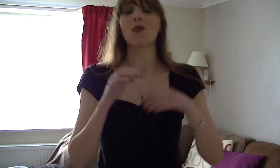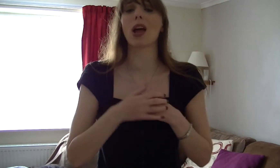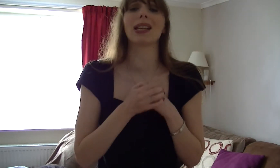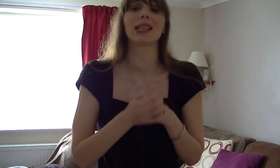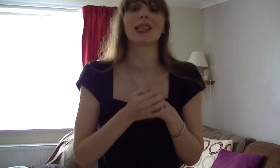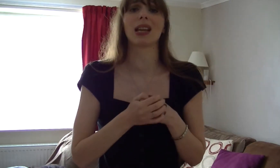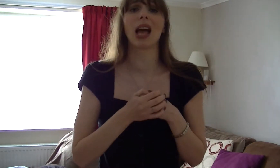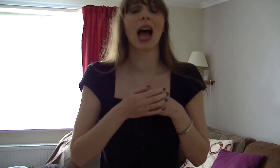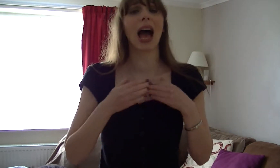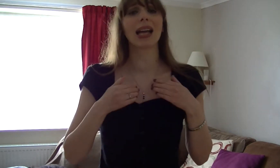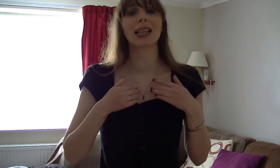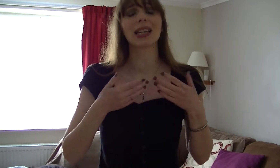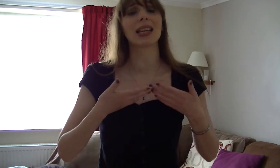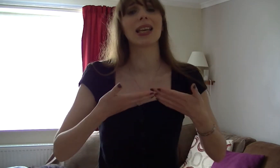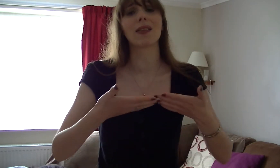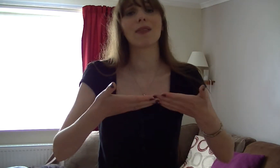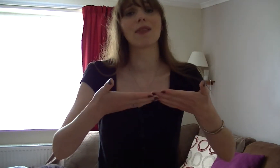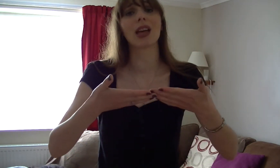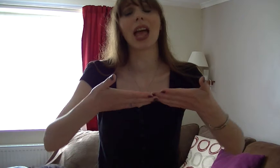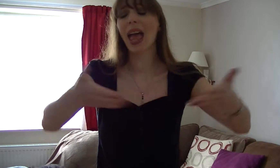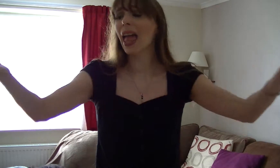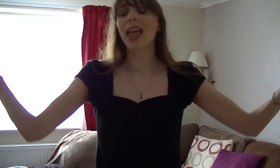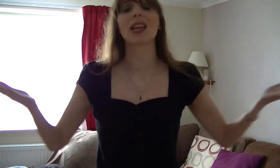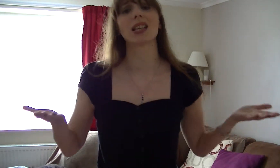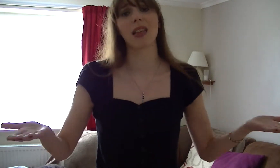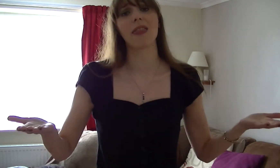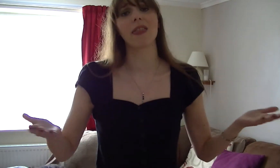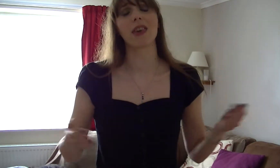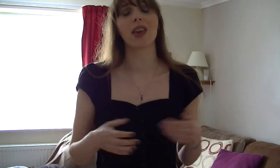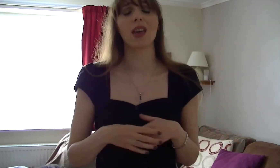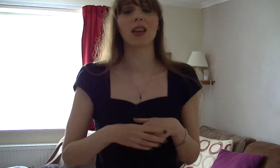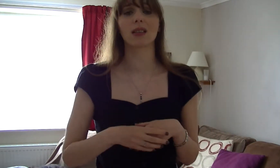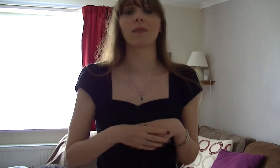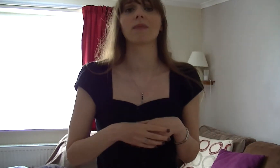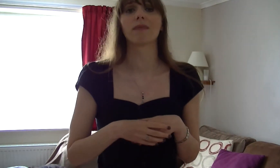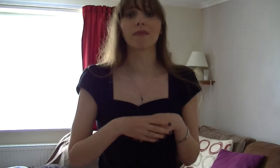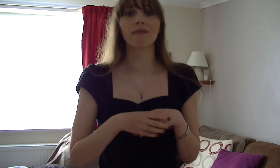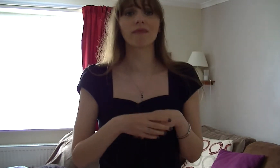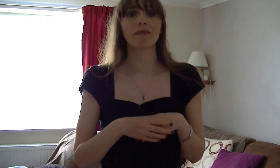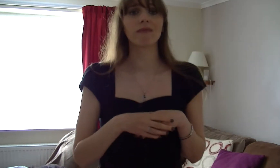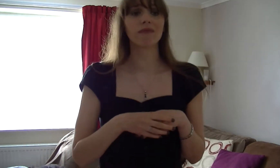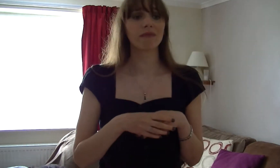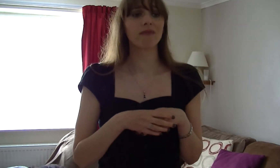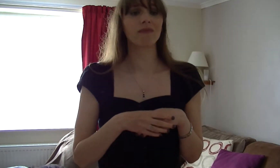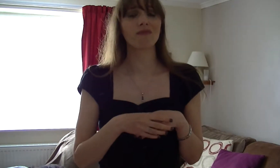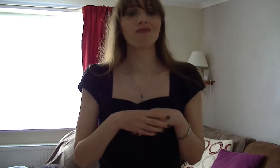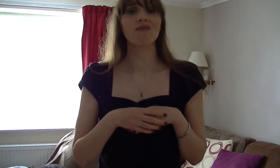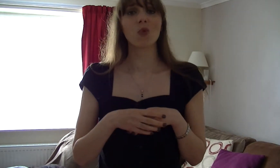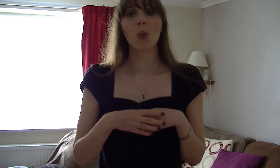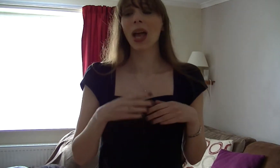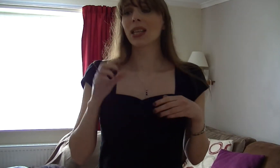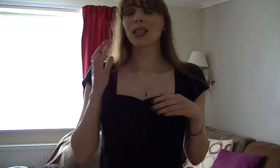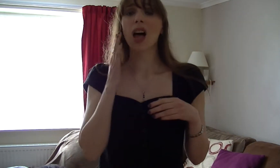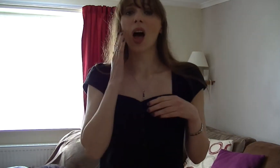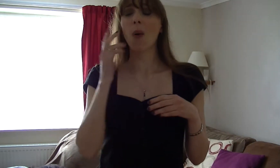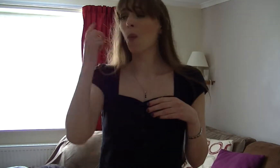I'd give anything When someone